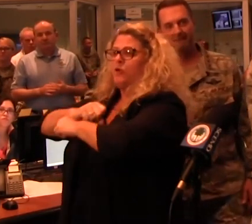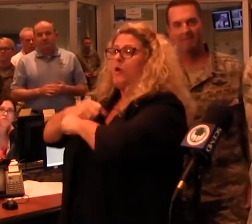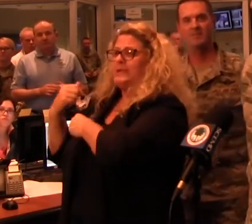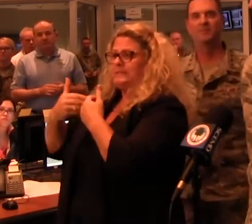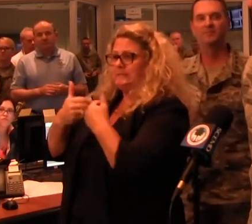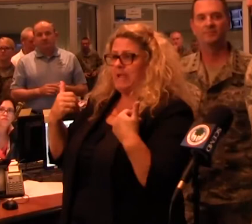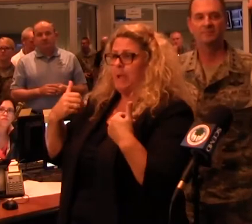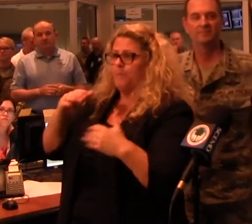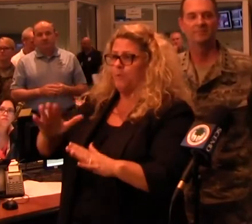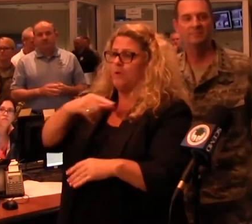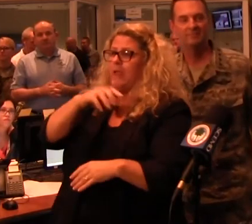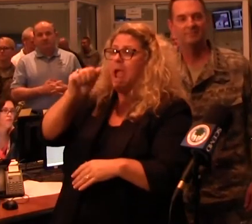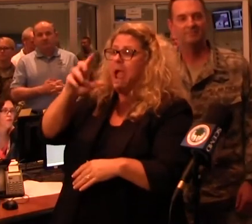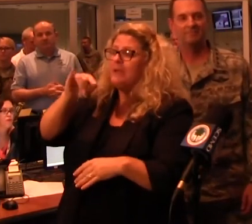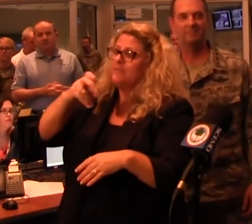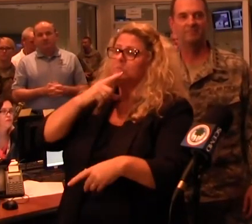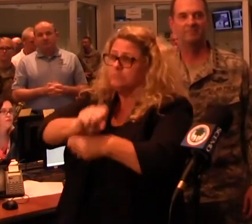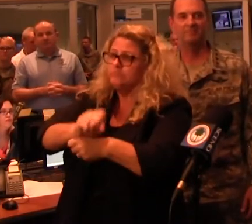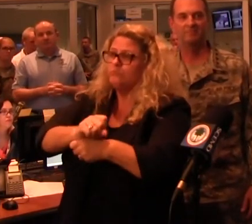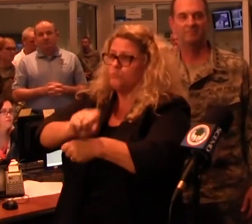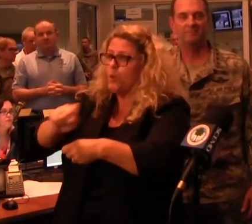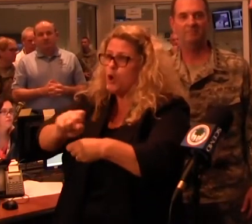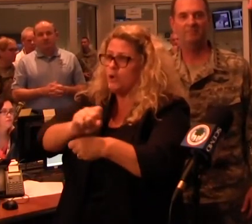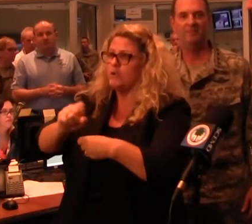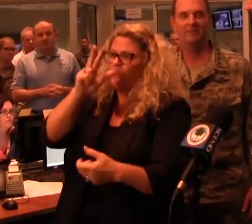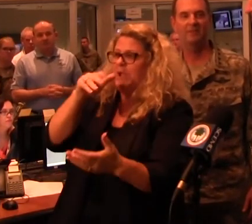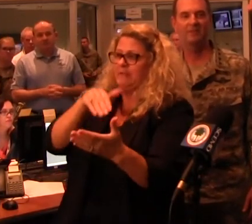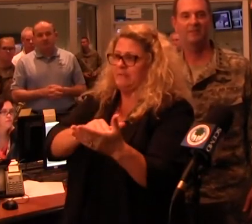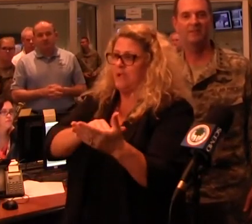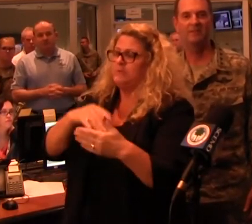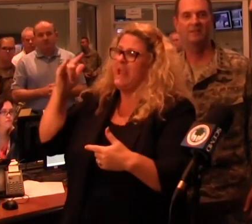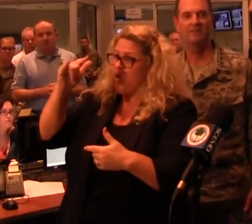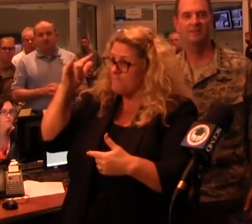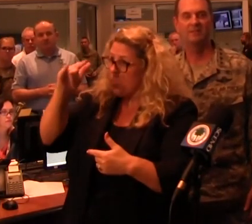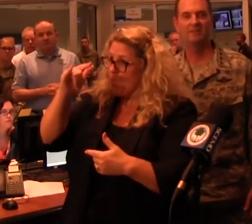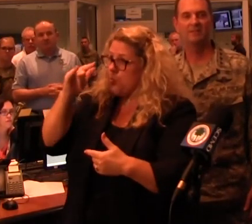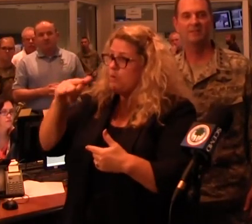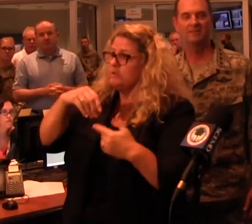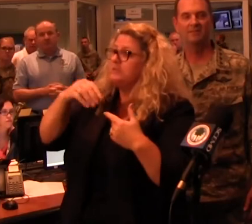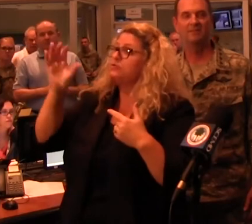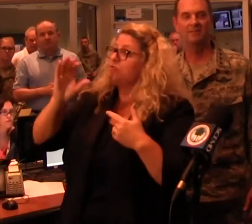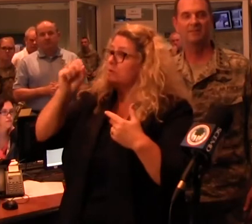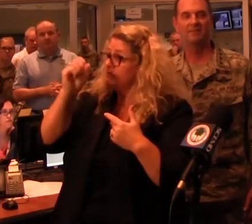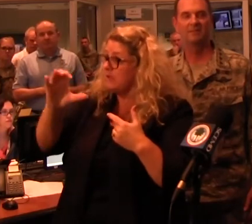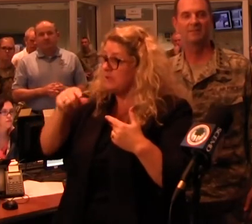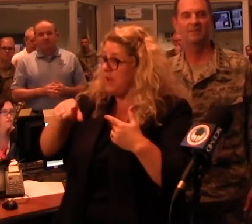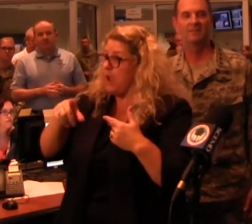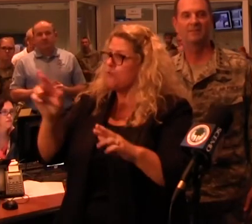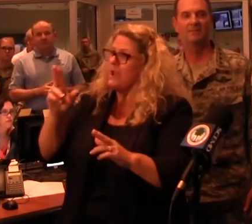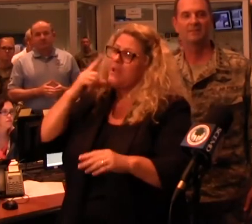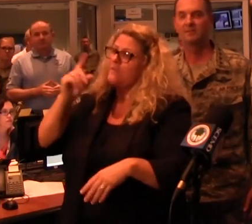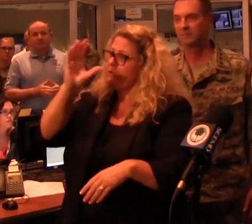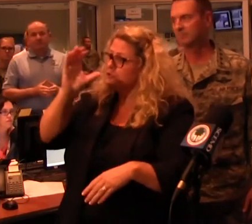as well. We have about 3,000 active duty members. That includes Air Force personnel, for example, at Charleston ready for search and